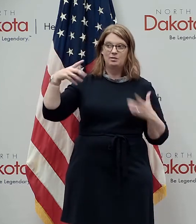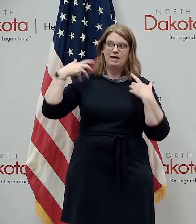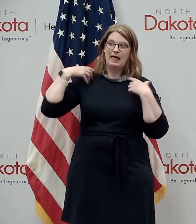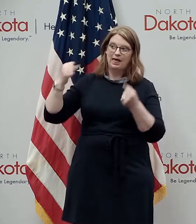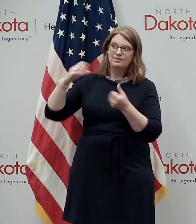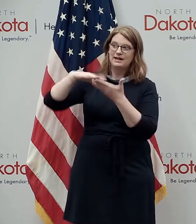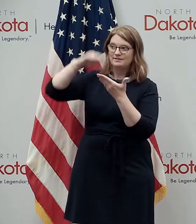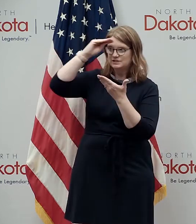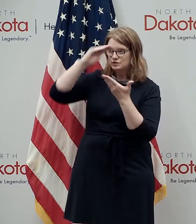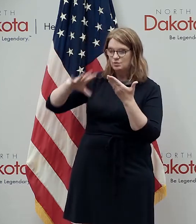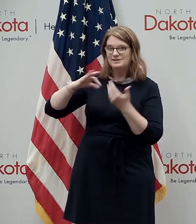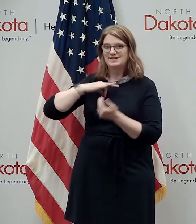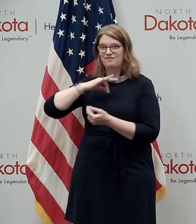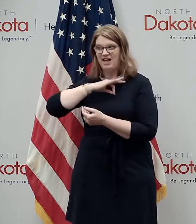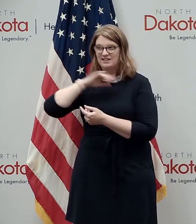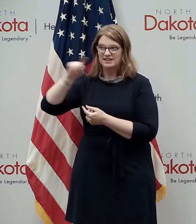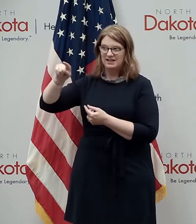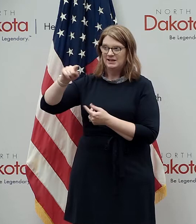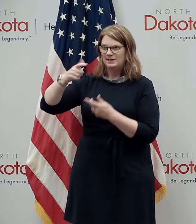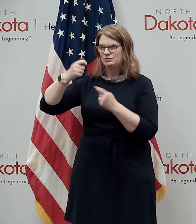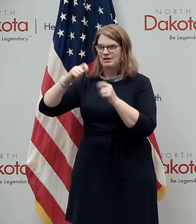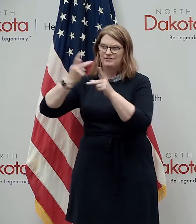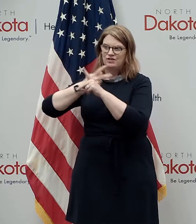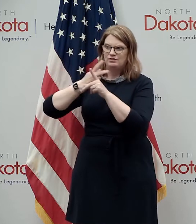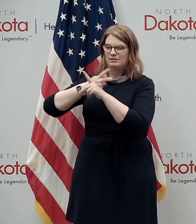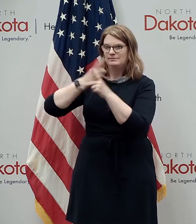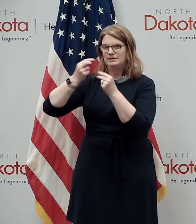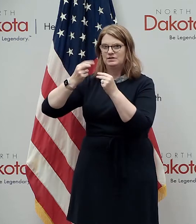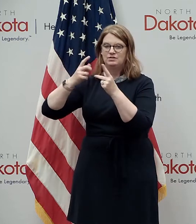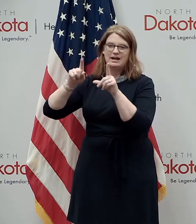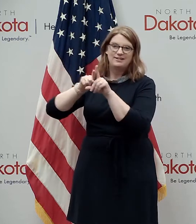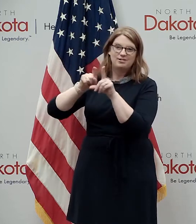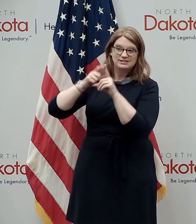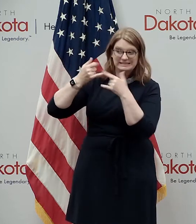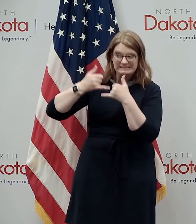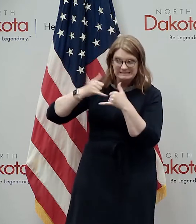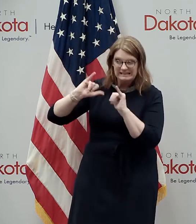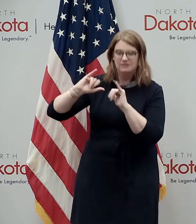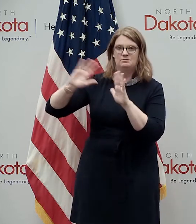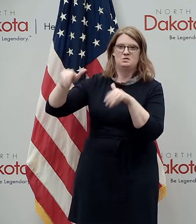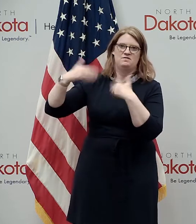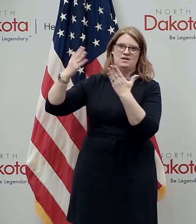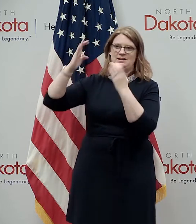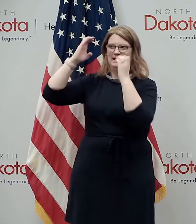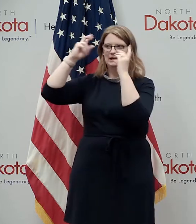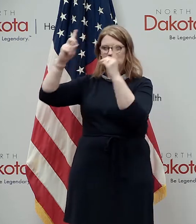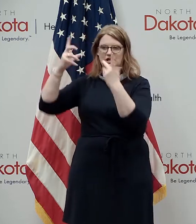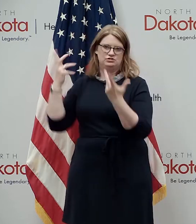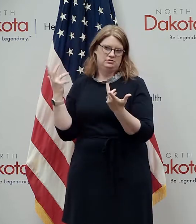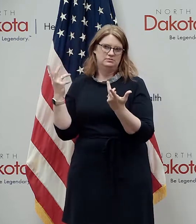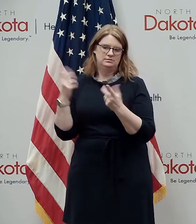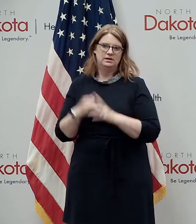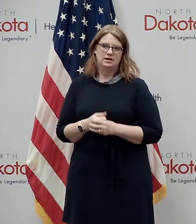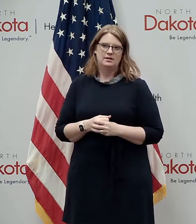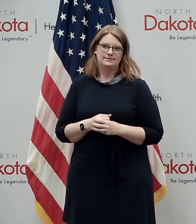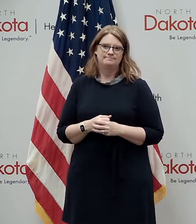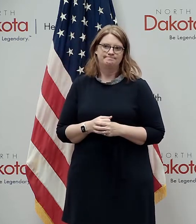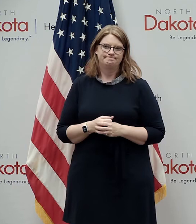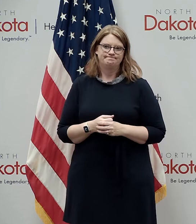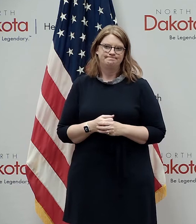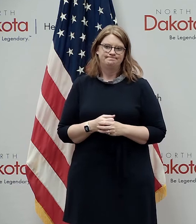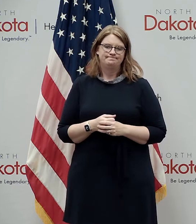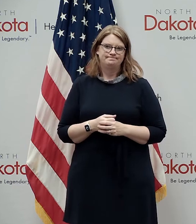and faculty at the same time they've got to figure out how to deliver education and have educational value and i think again we'll see